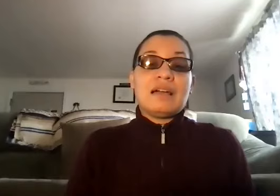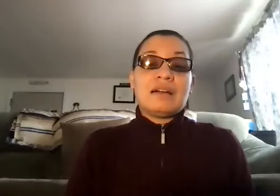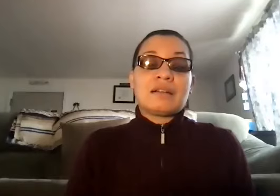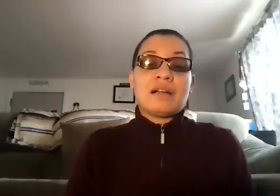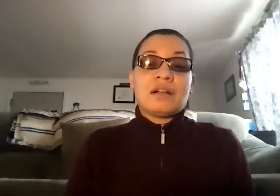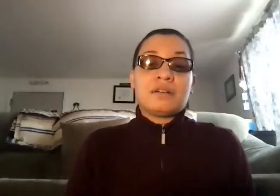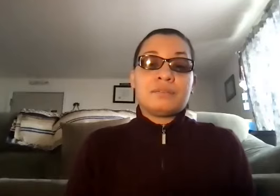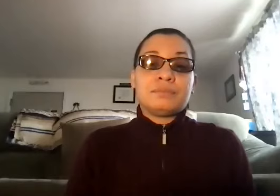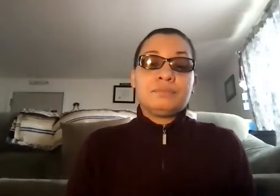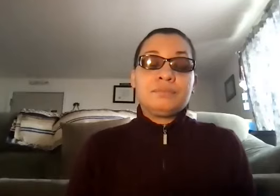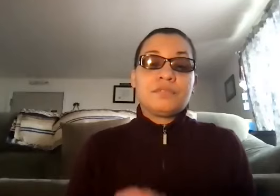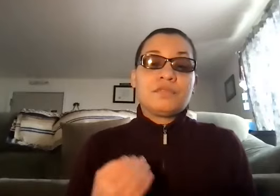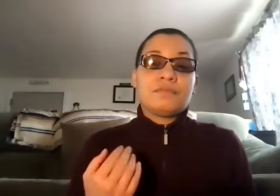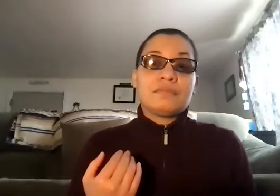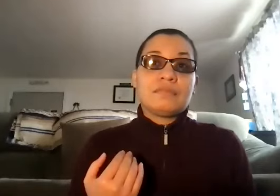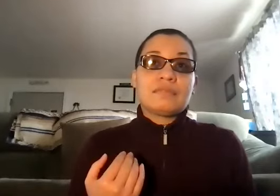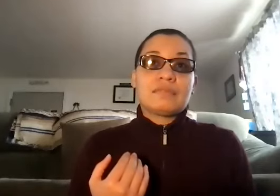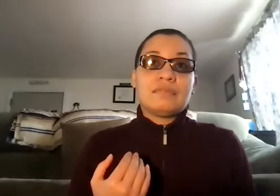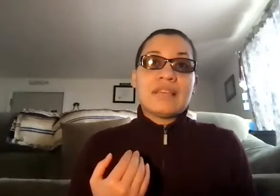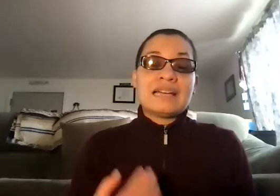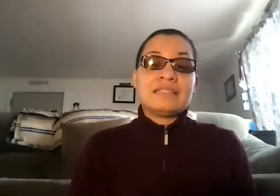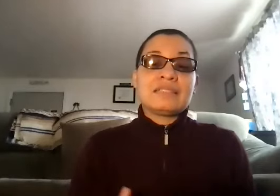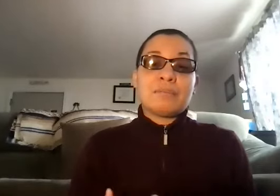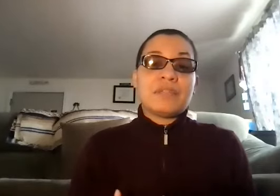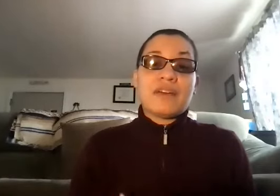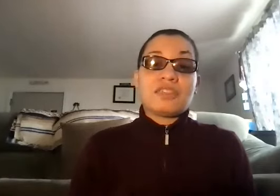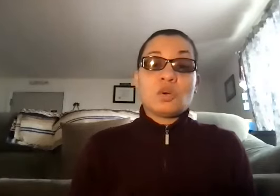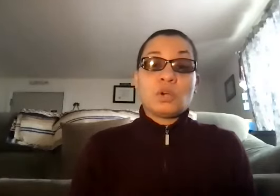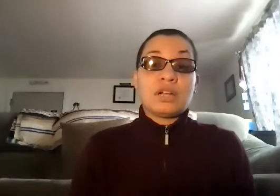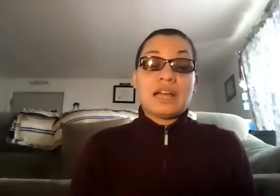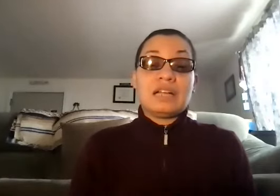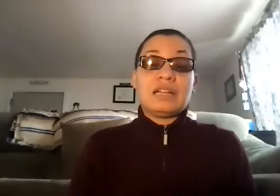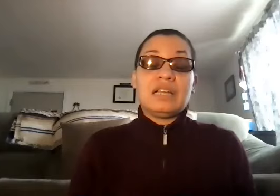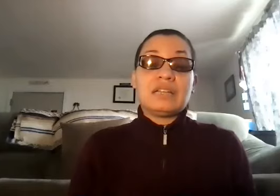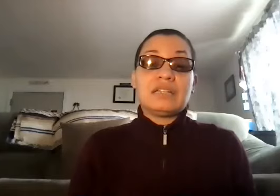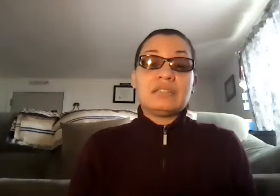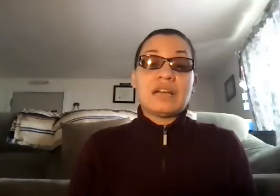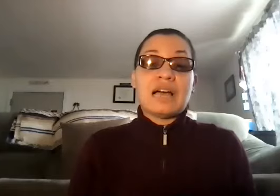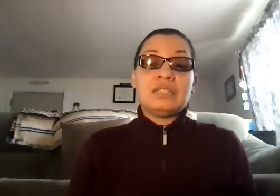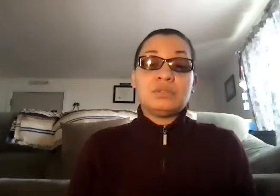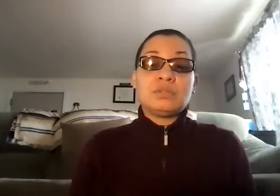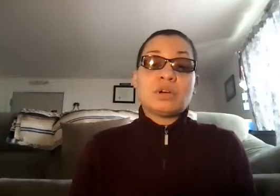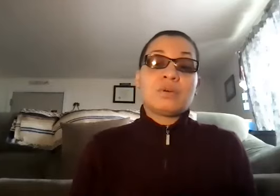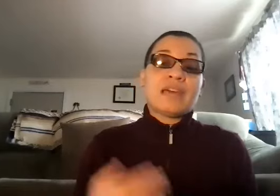that is something that they're working on. And I do know that